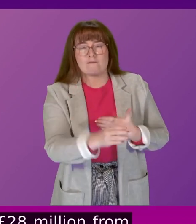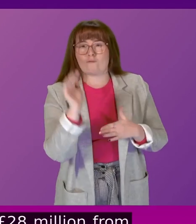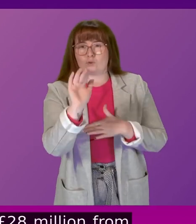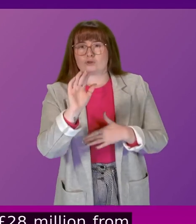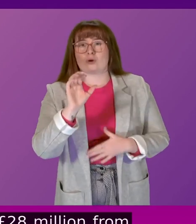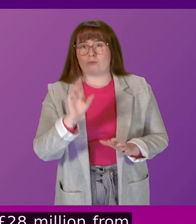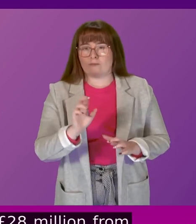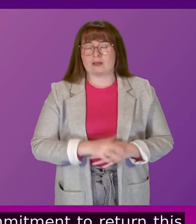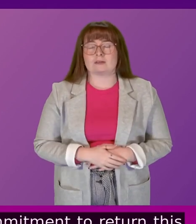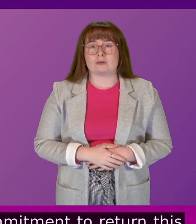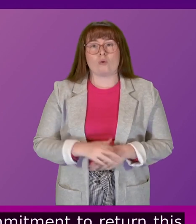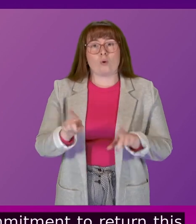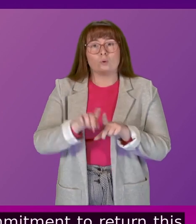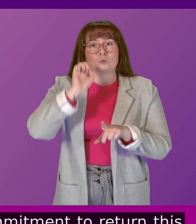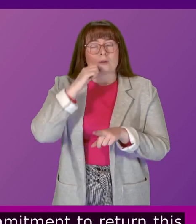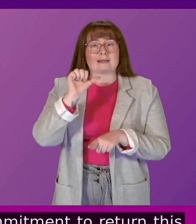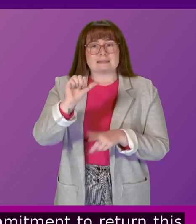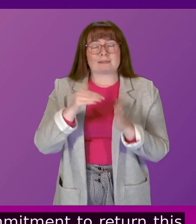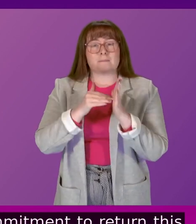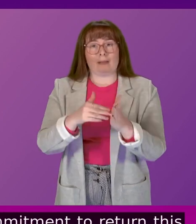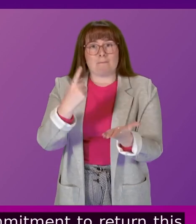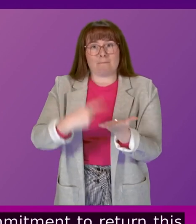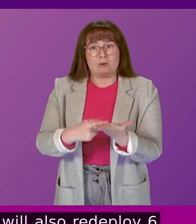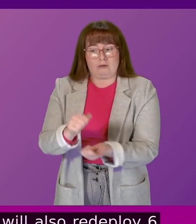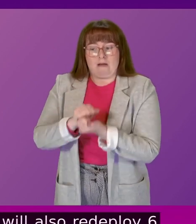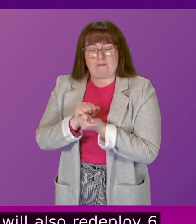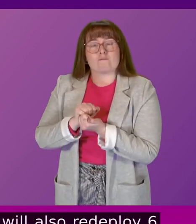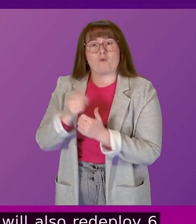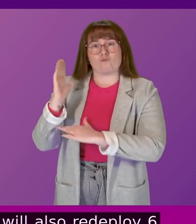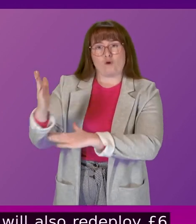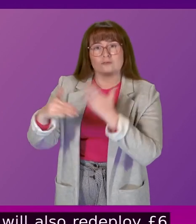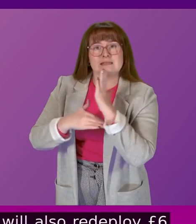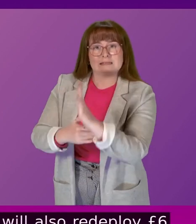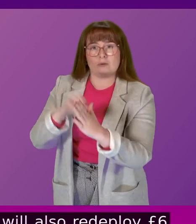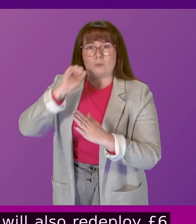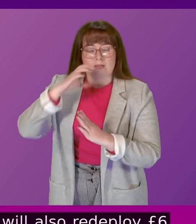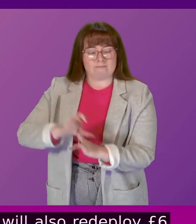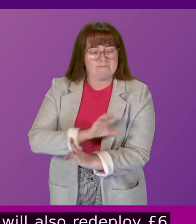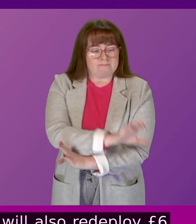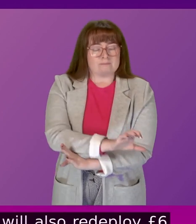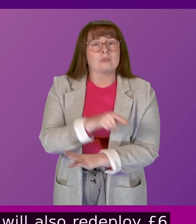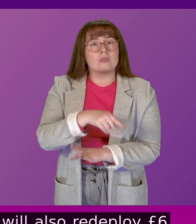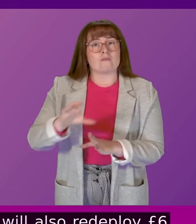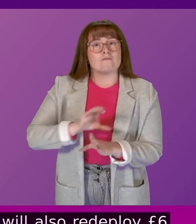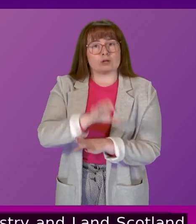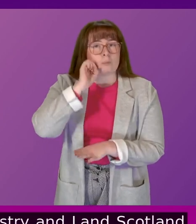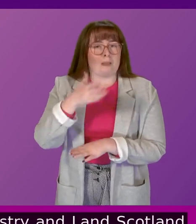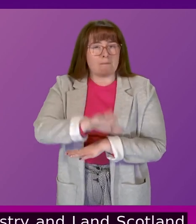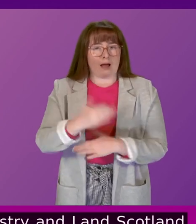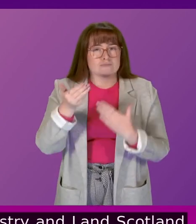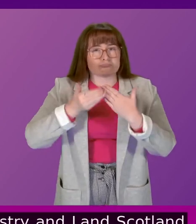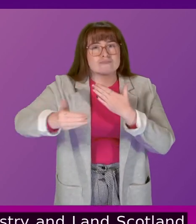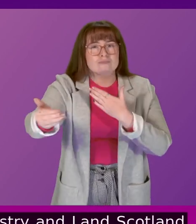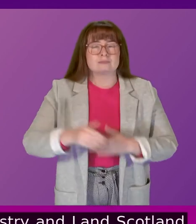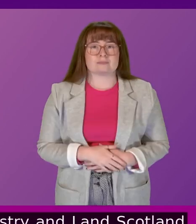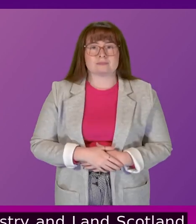and will also redeploy £6 million held in reserves by Forestry Land Scotland with that funding to also be returned in future years.